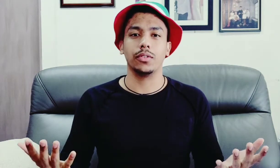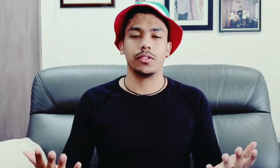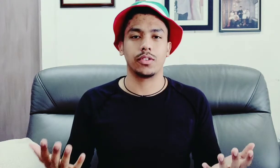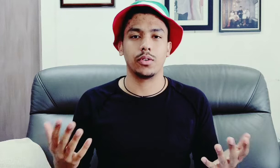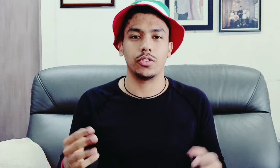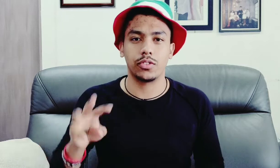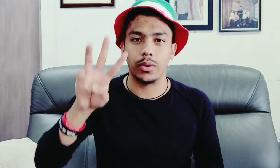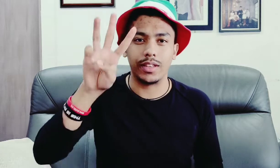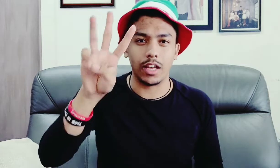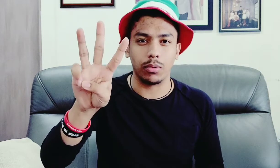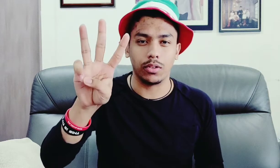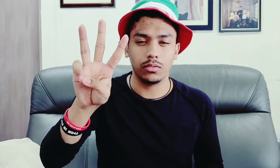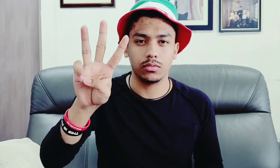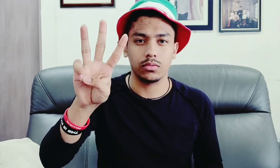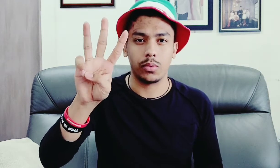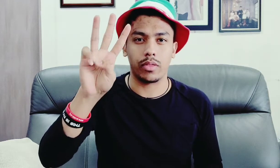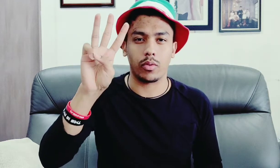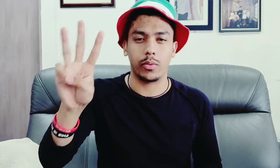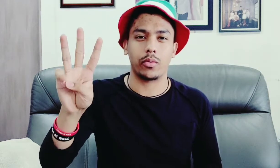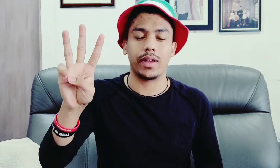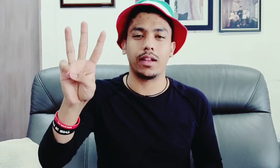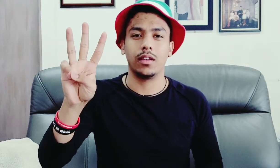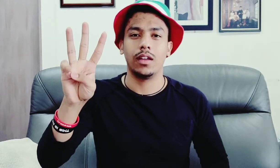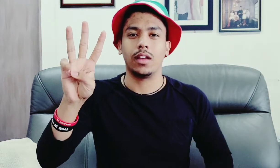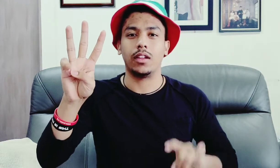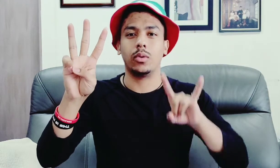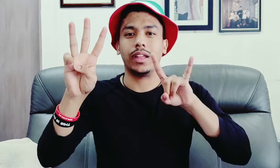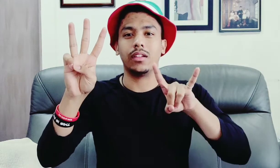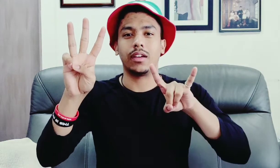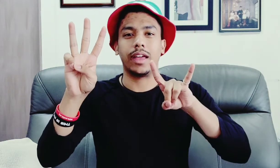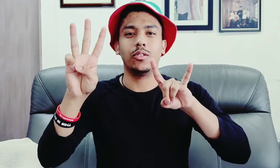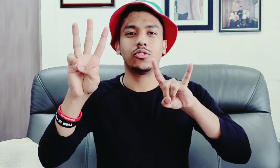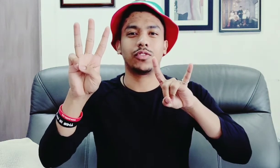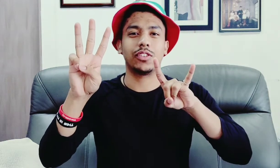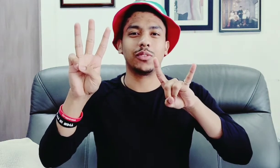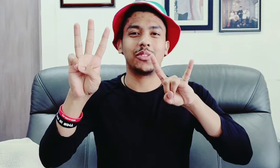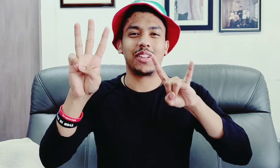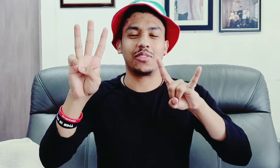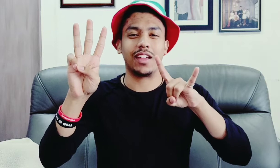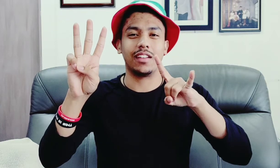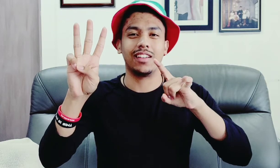so you just do a w with your with your right hand and do a hey lucifer with your left hand